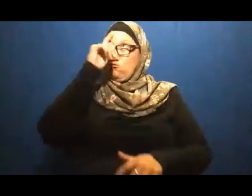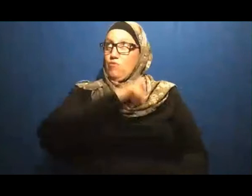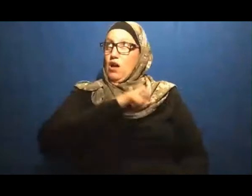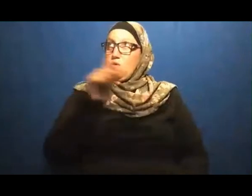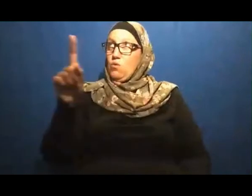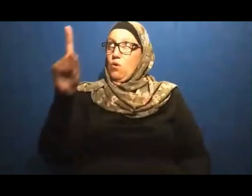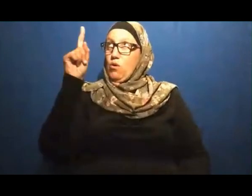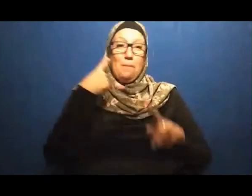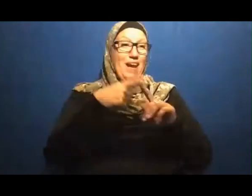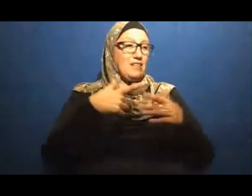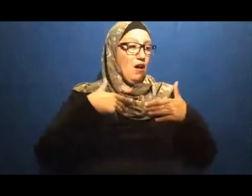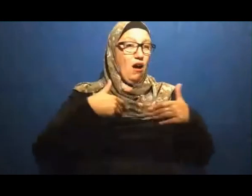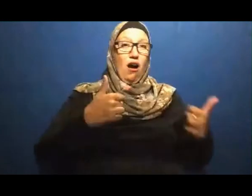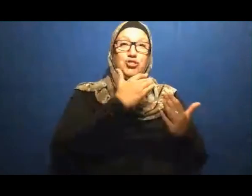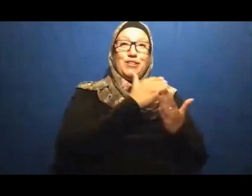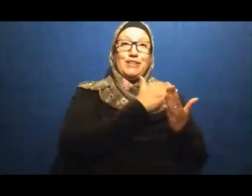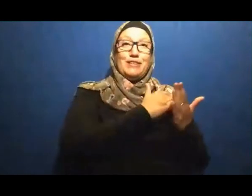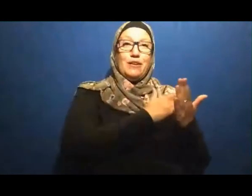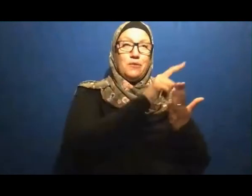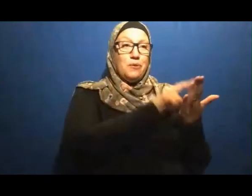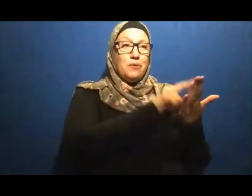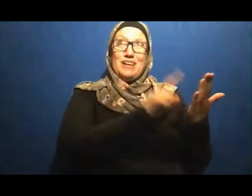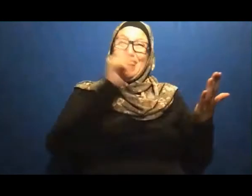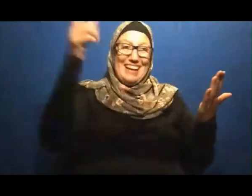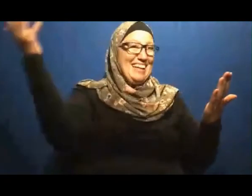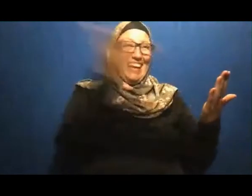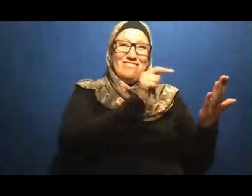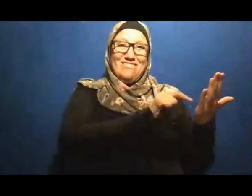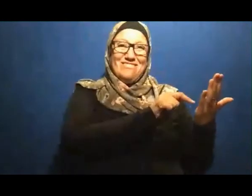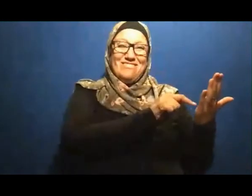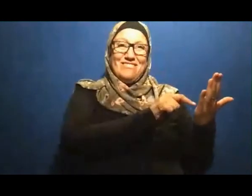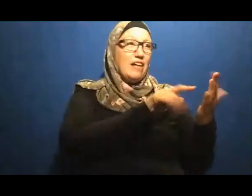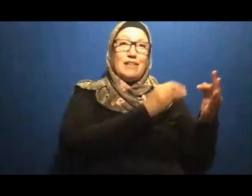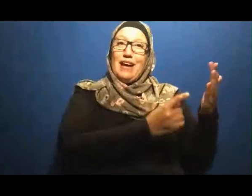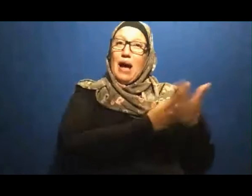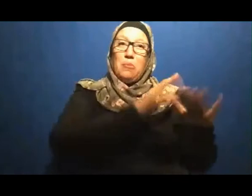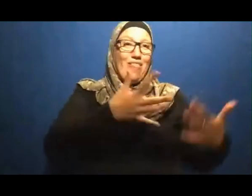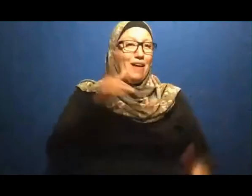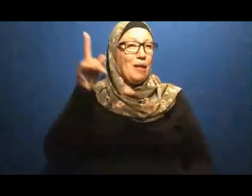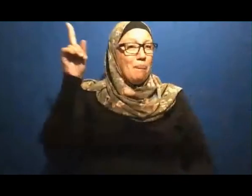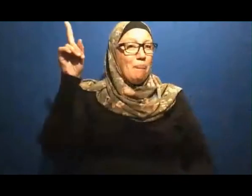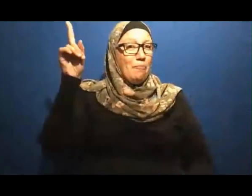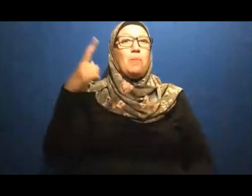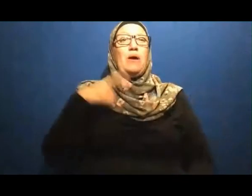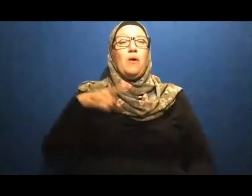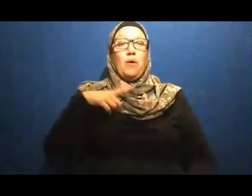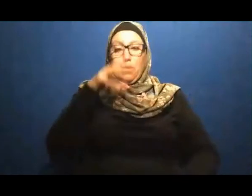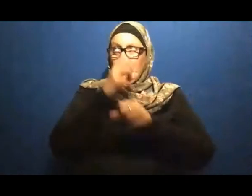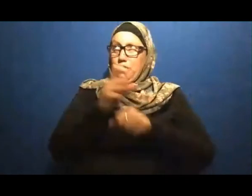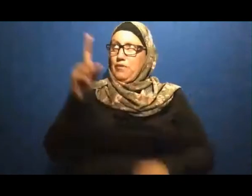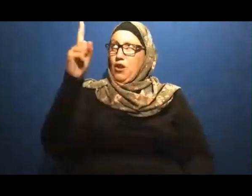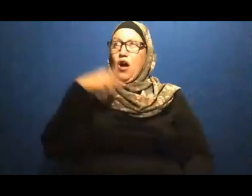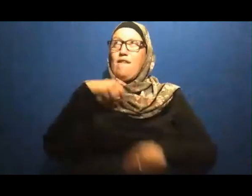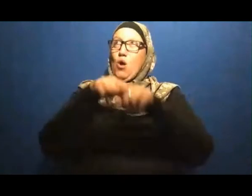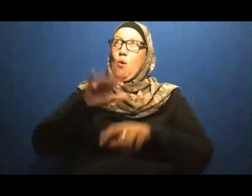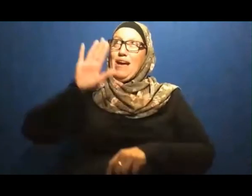the means Provided by The almighty God Because I believe In God I follow his Order And I I take